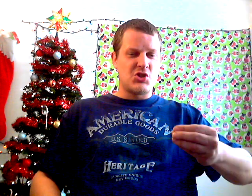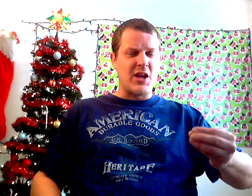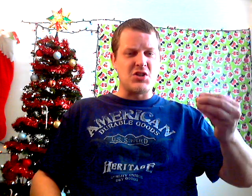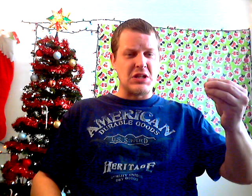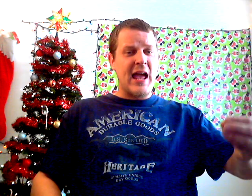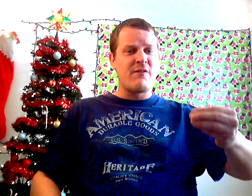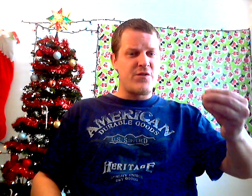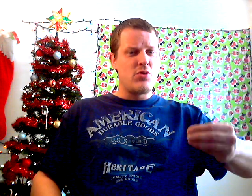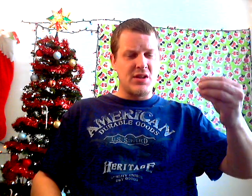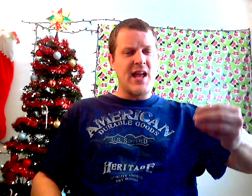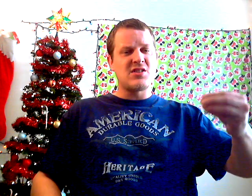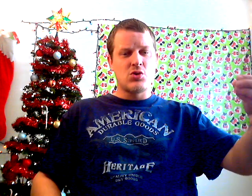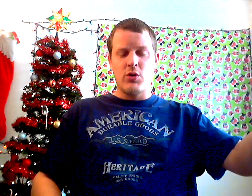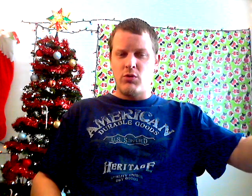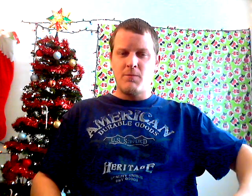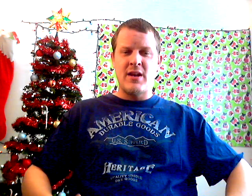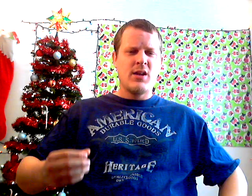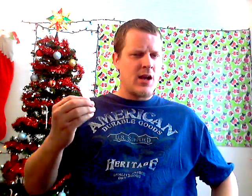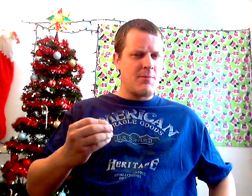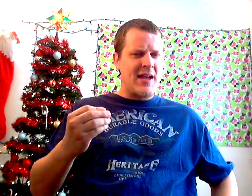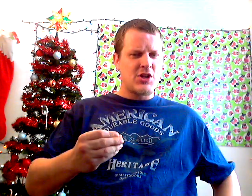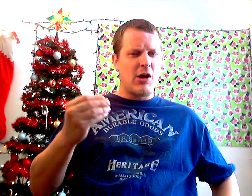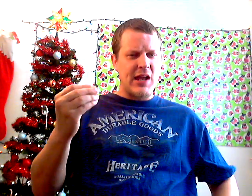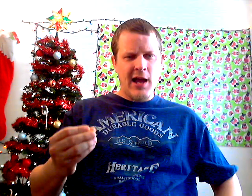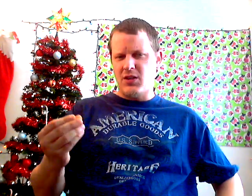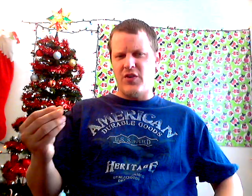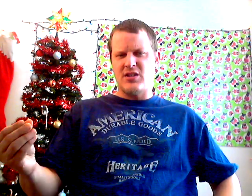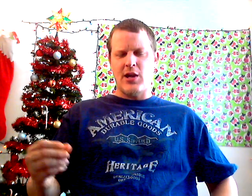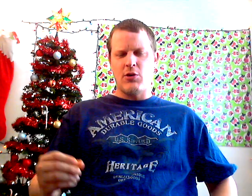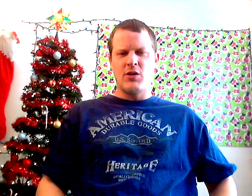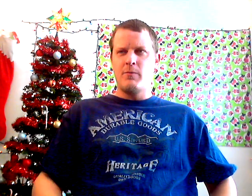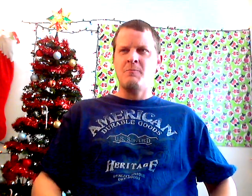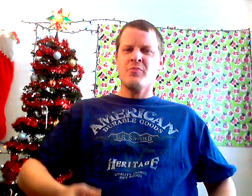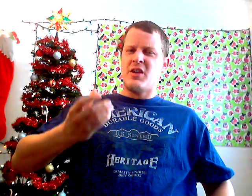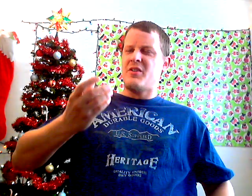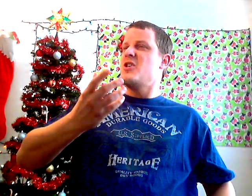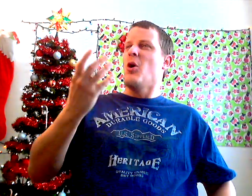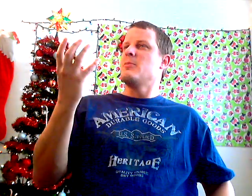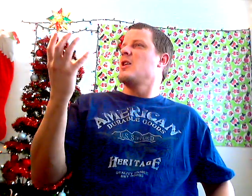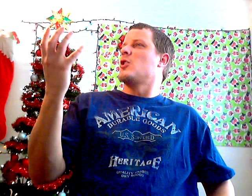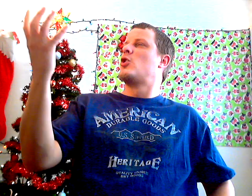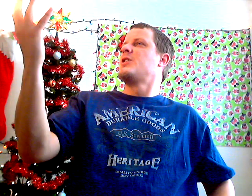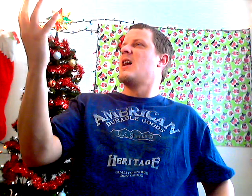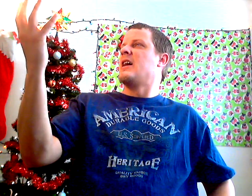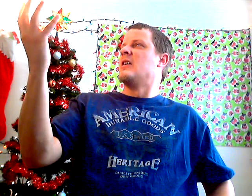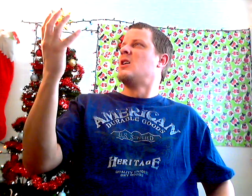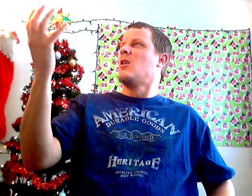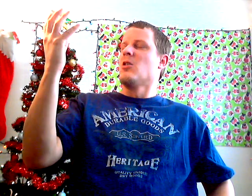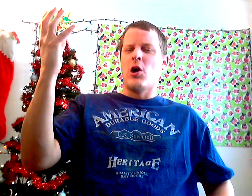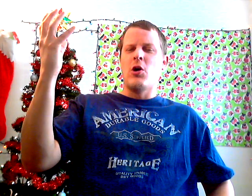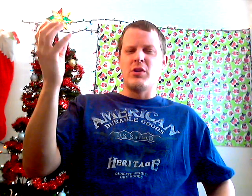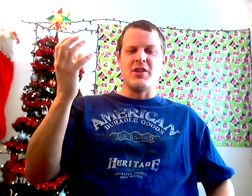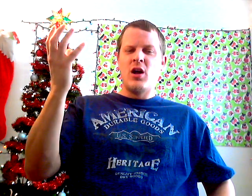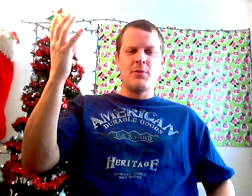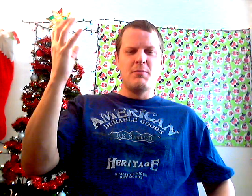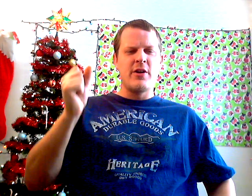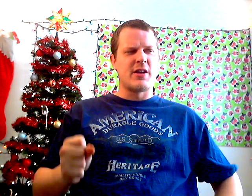changing that feud and that story would have been. And imagine how captivating that would have been. The ultimate good guy, Hulk Hogan, the all-American,